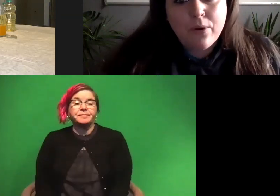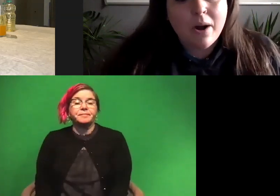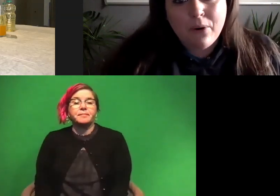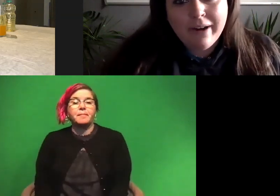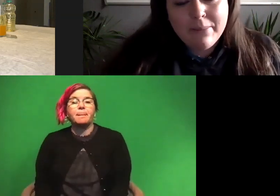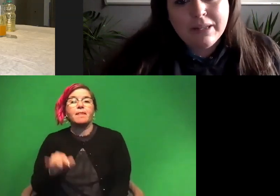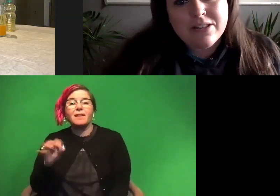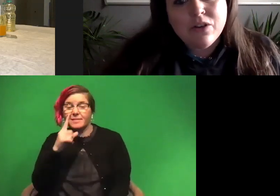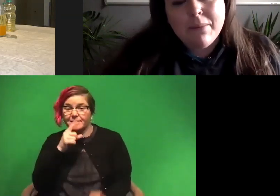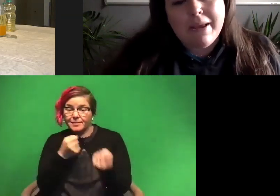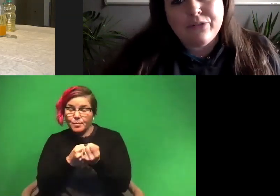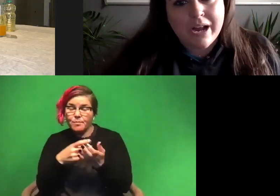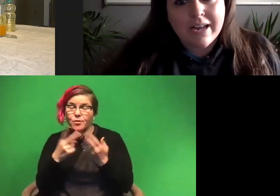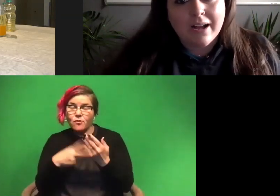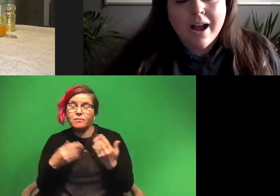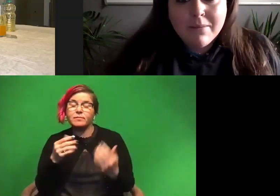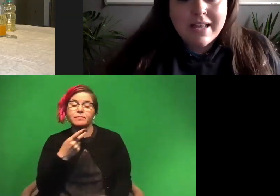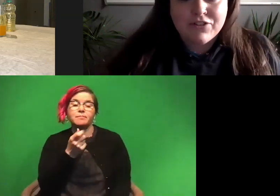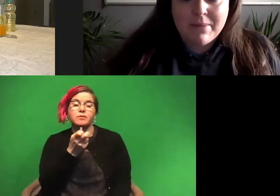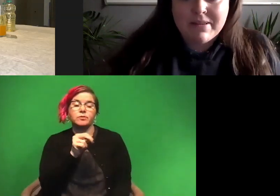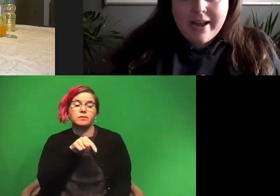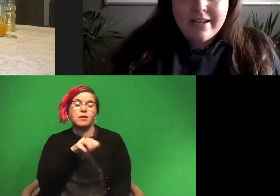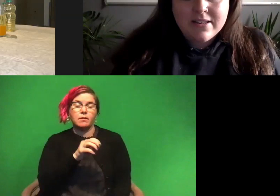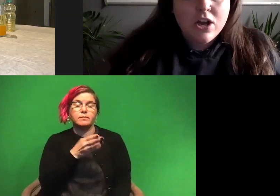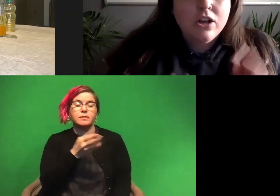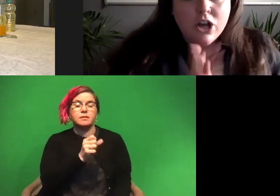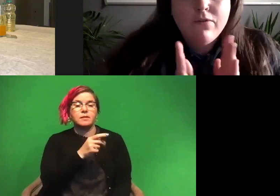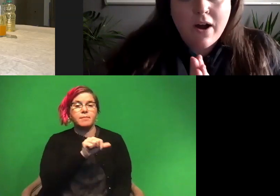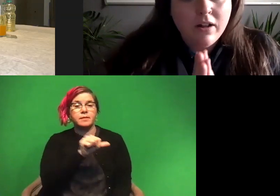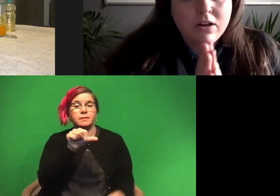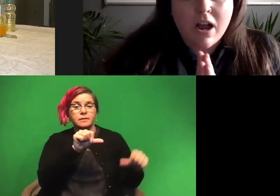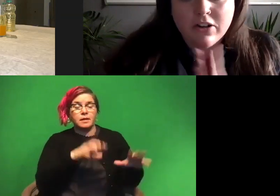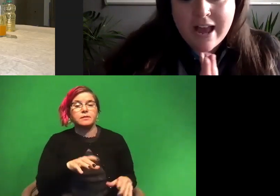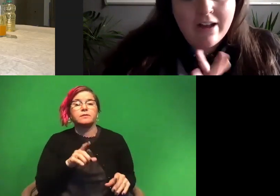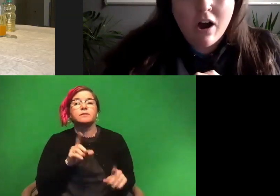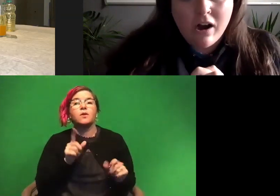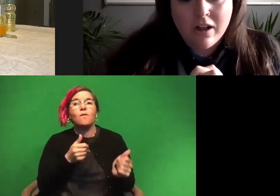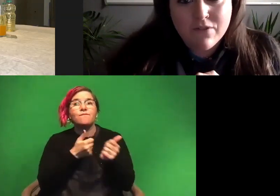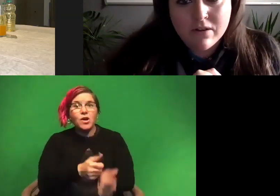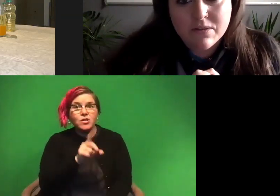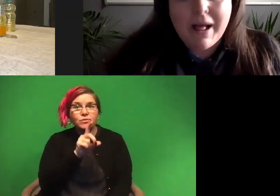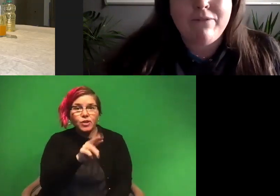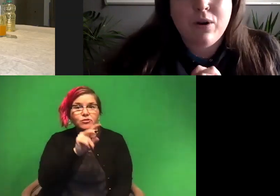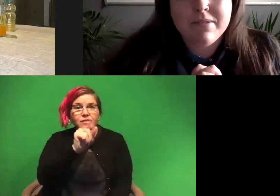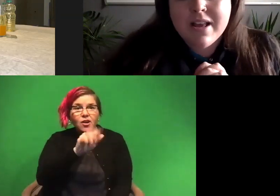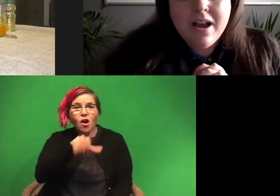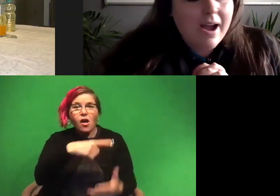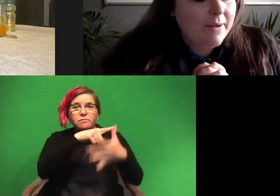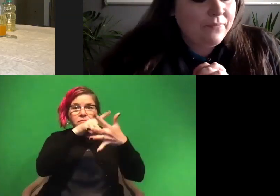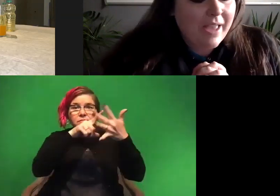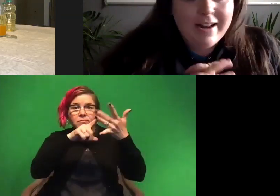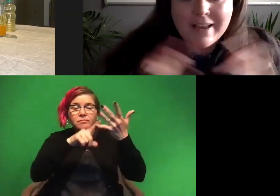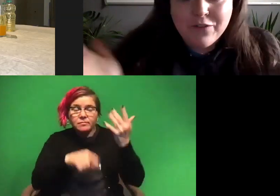if you can support our program, please do at Patreon.com slash Skype a Scientist. Go follow Dr. Tay on all of those platforms.